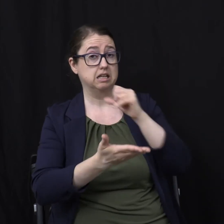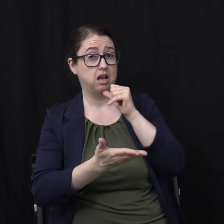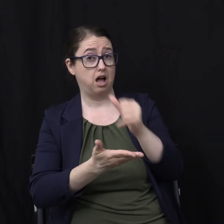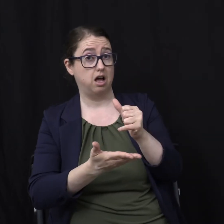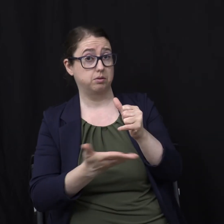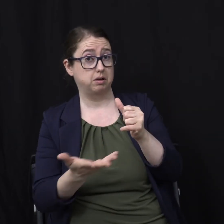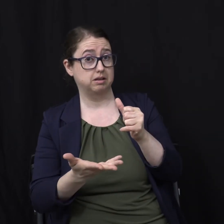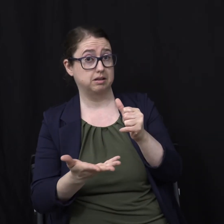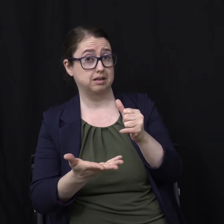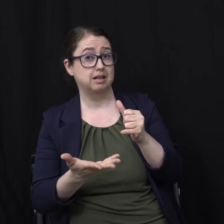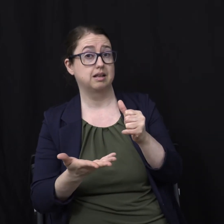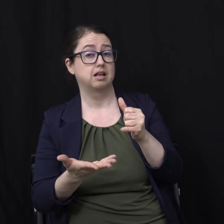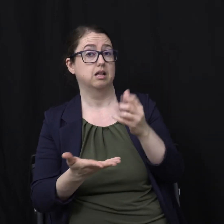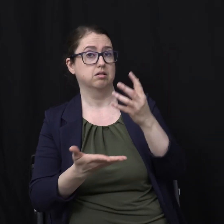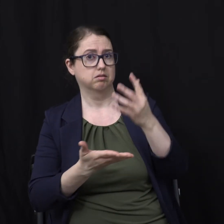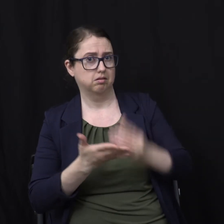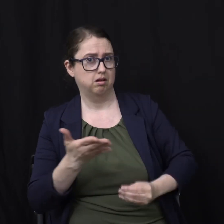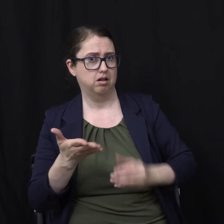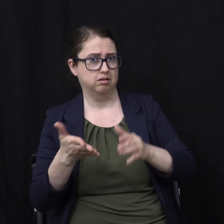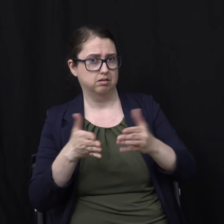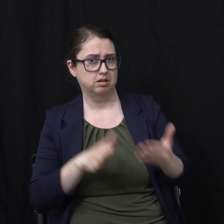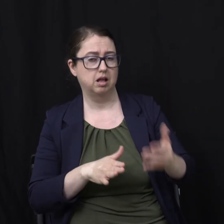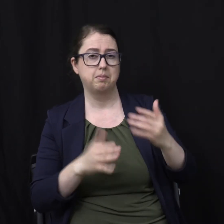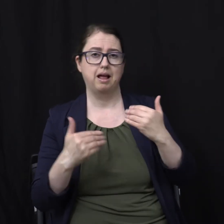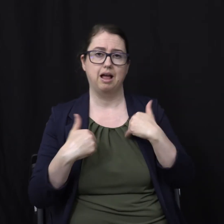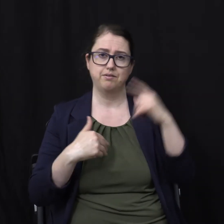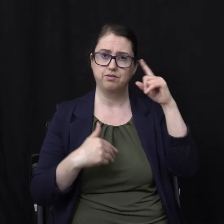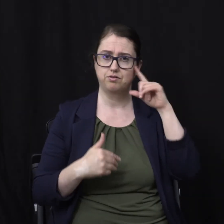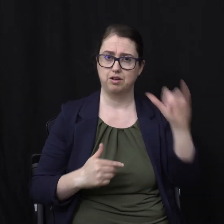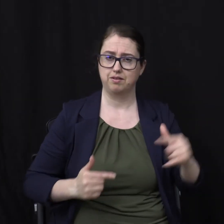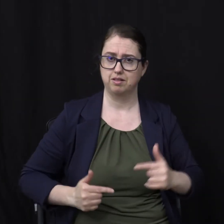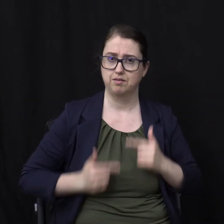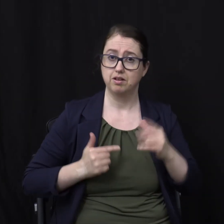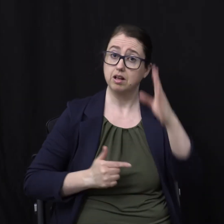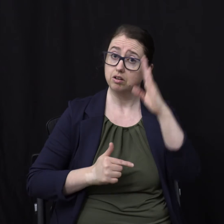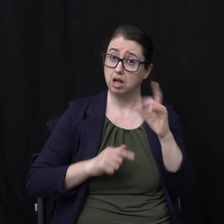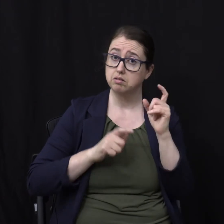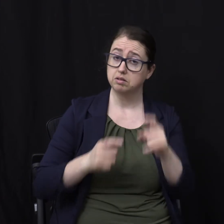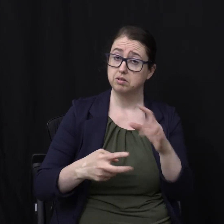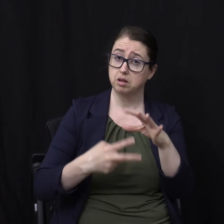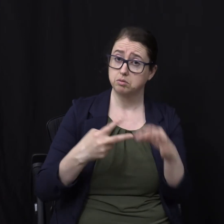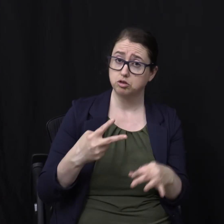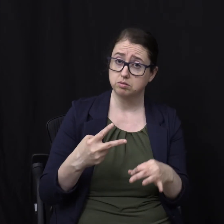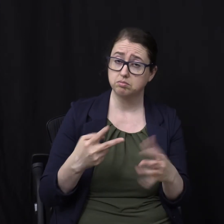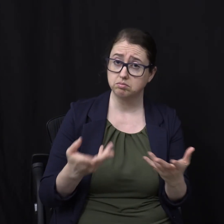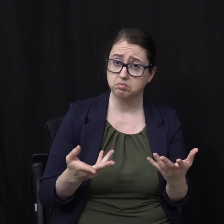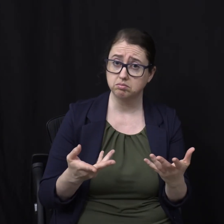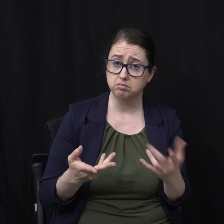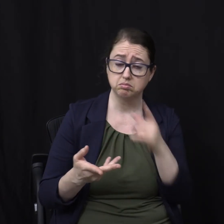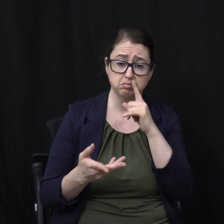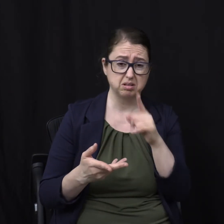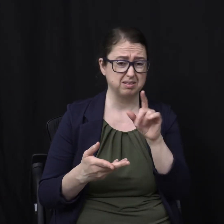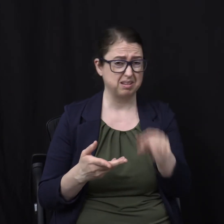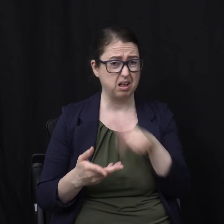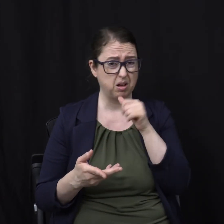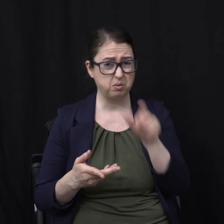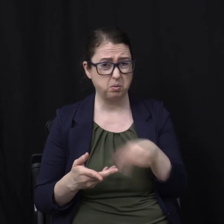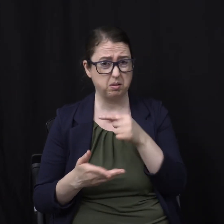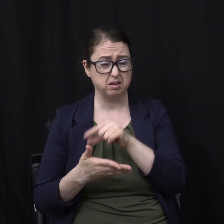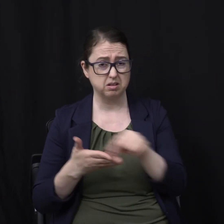the blank Shall not Perish But have eternal life So God gives us two options Doesn't he And this isn't the only text There's so many that say this It's eternal